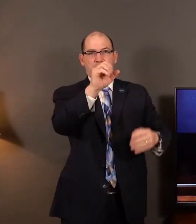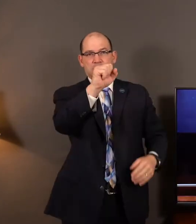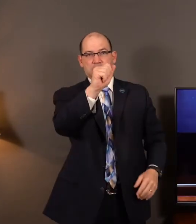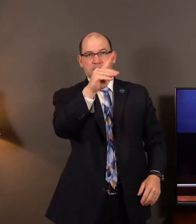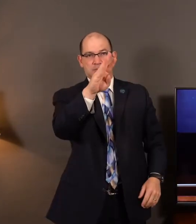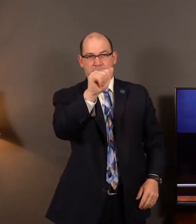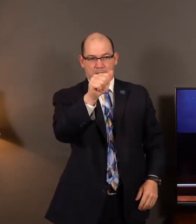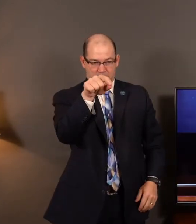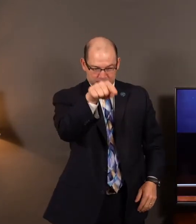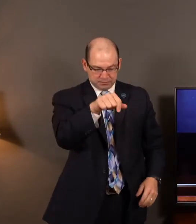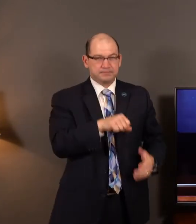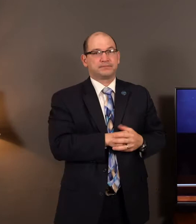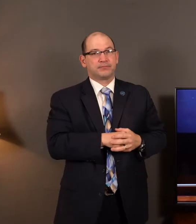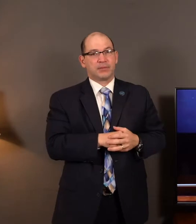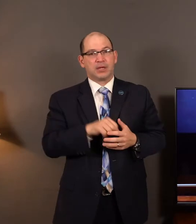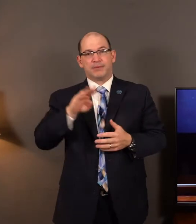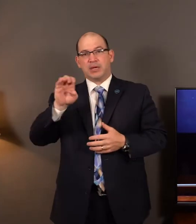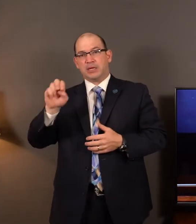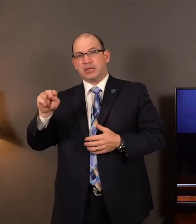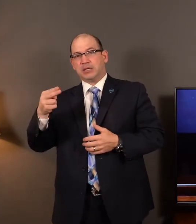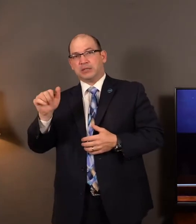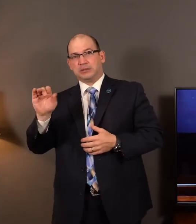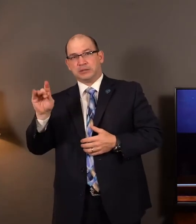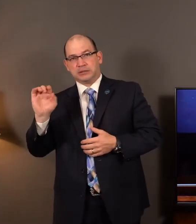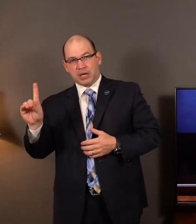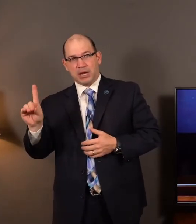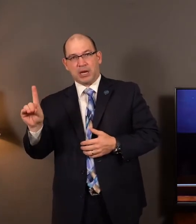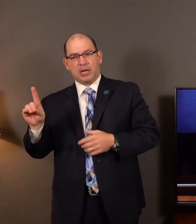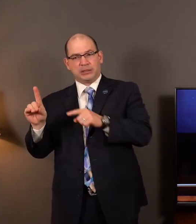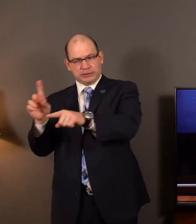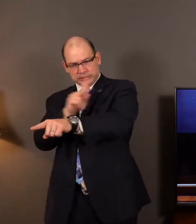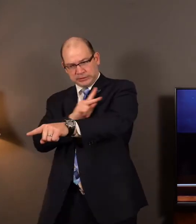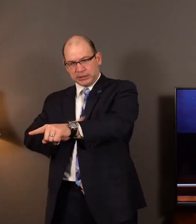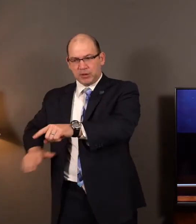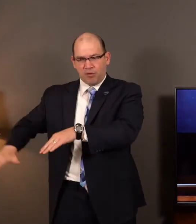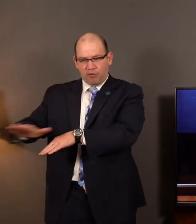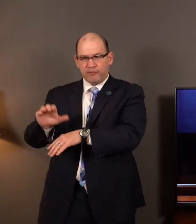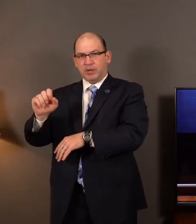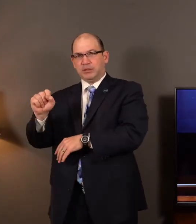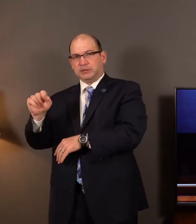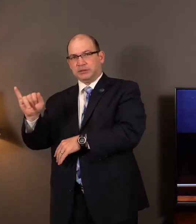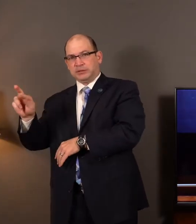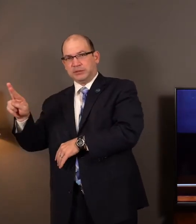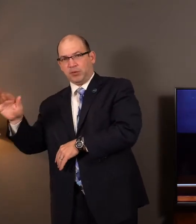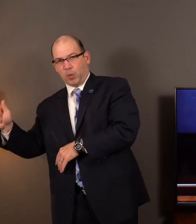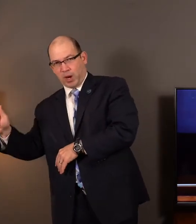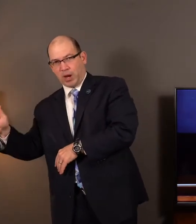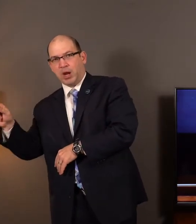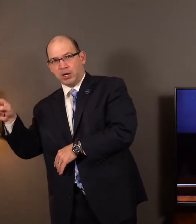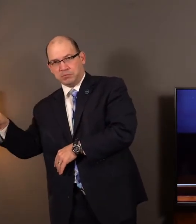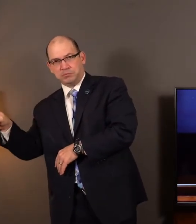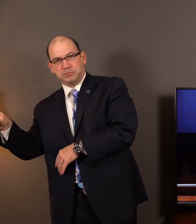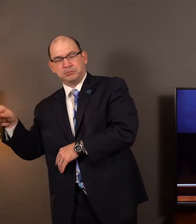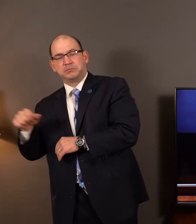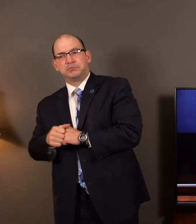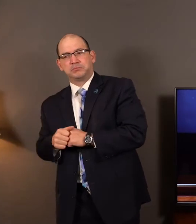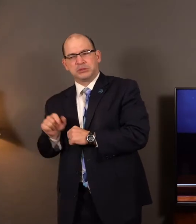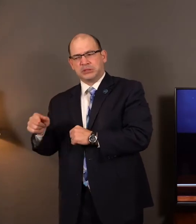was the king of Syria and he was a very cruel king, a very wicked man. Israel had shown him some